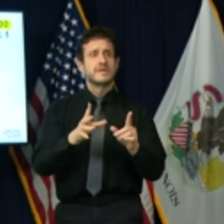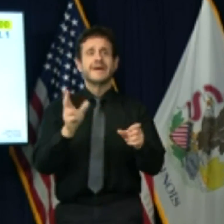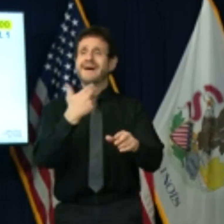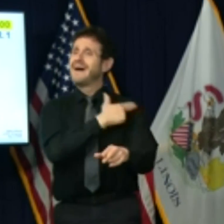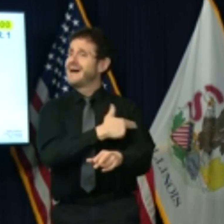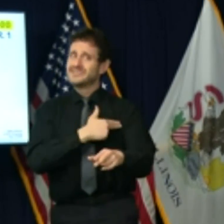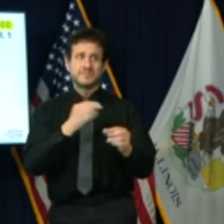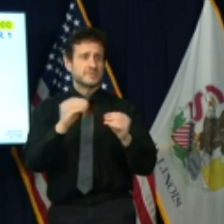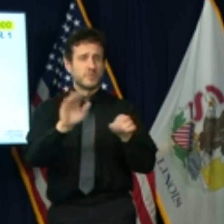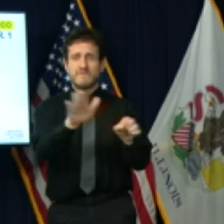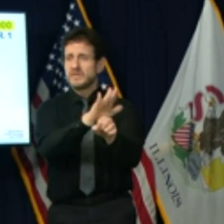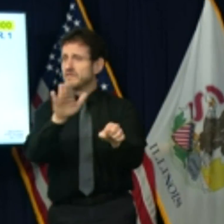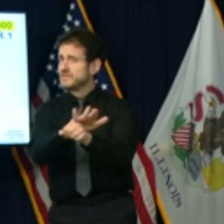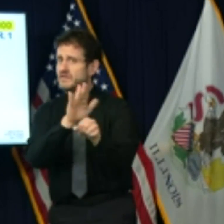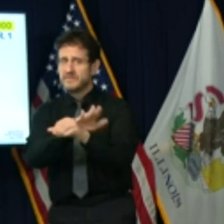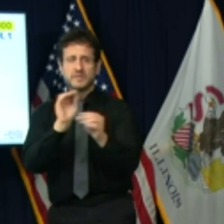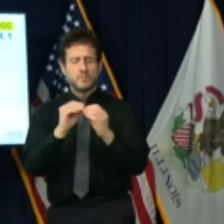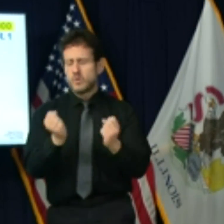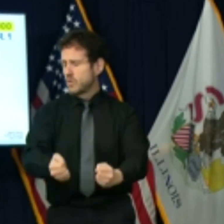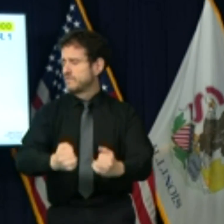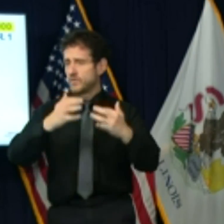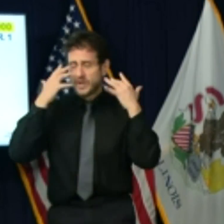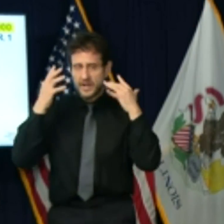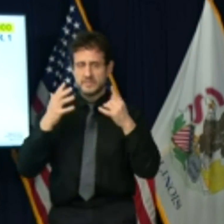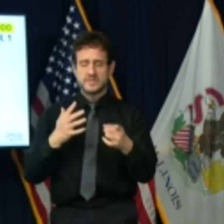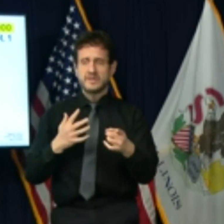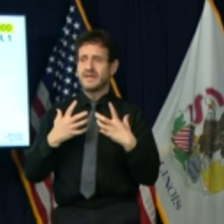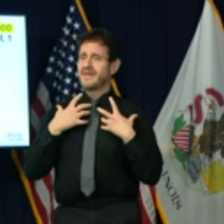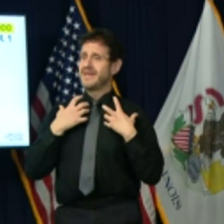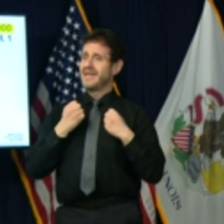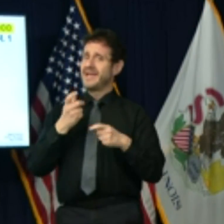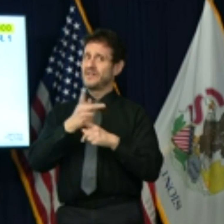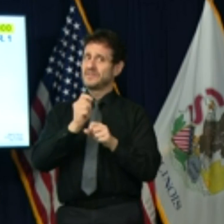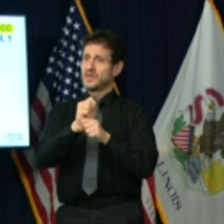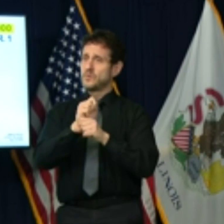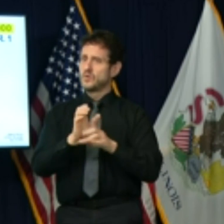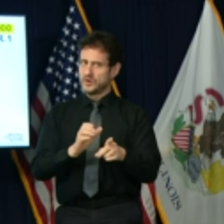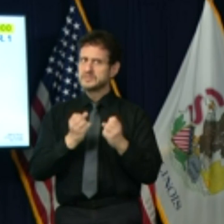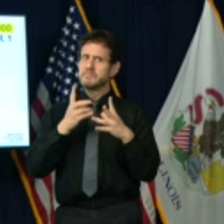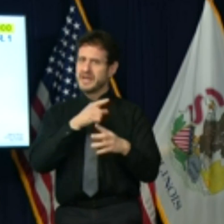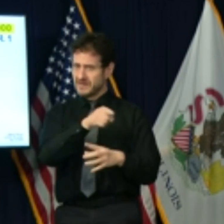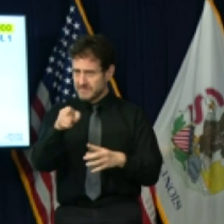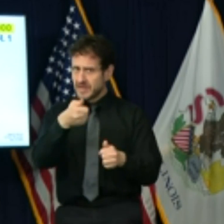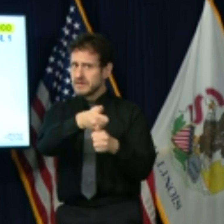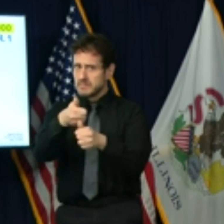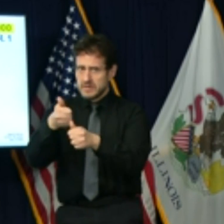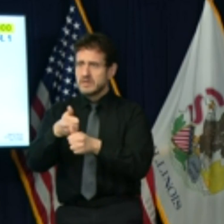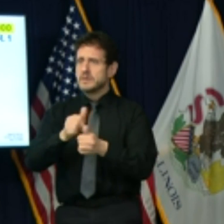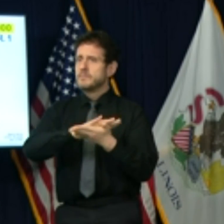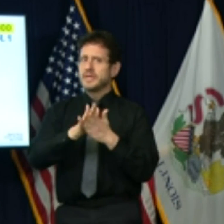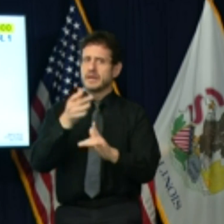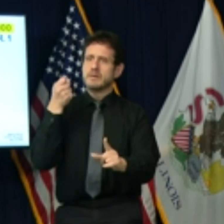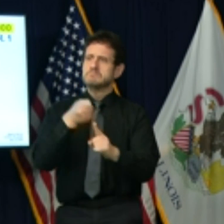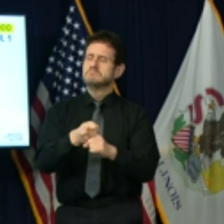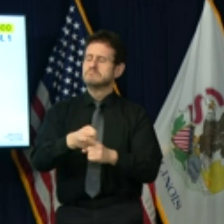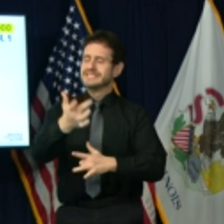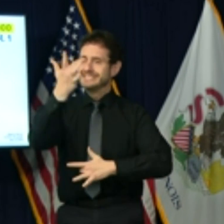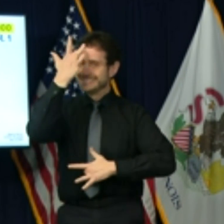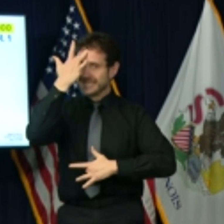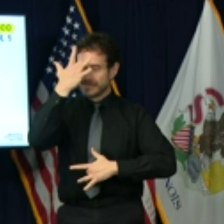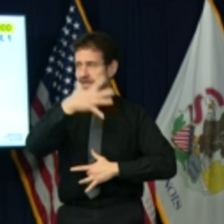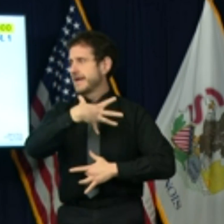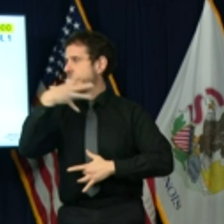by more patients and as more of our heroic health care workers get sick, leading to staffing